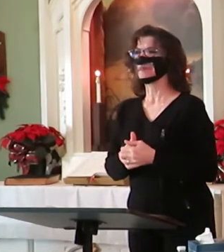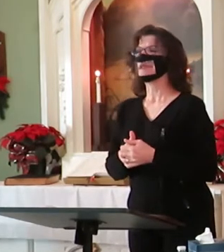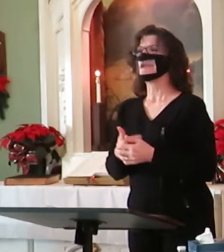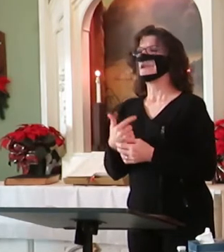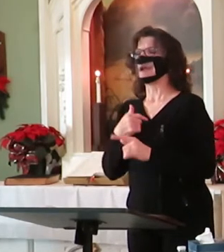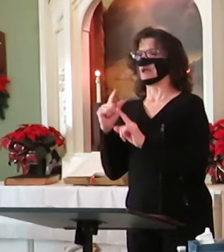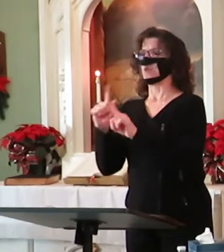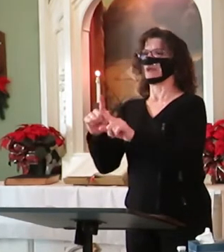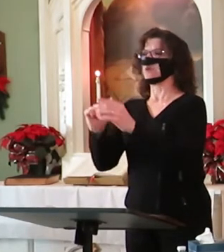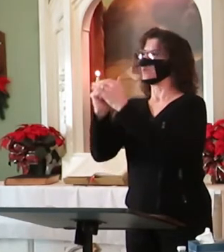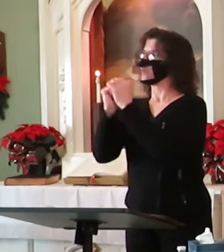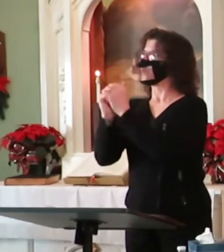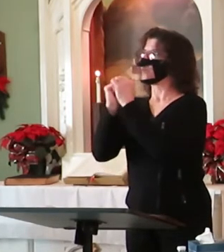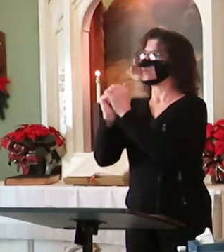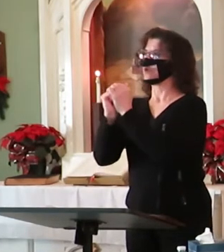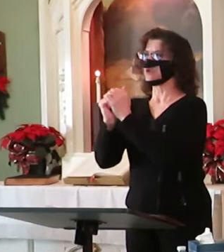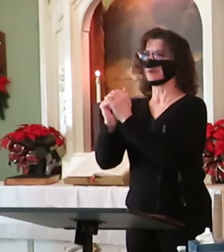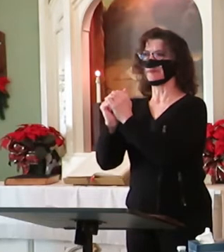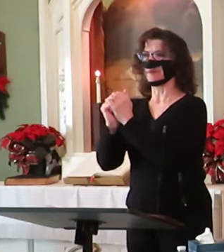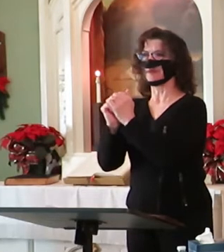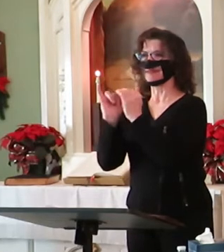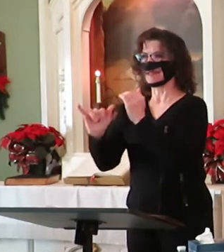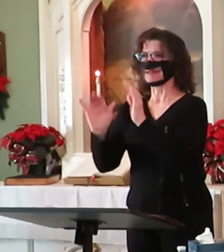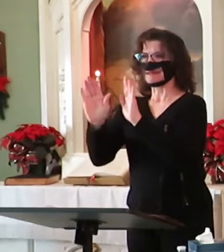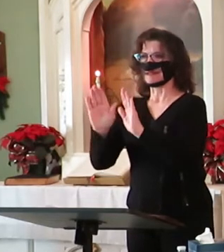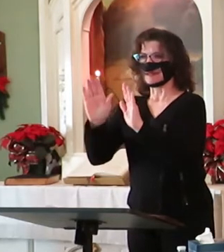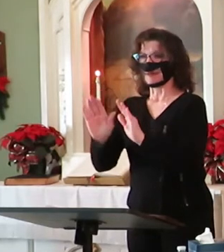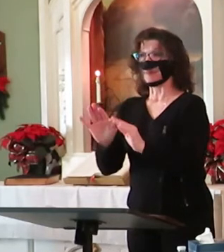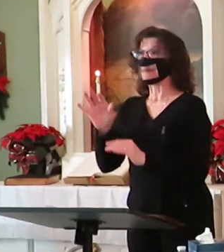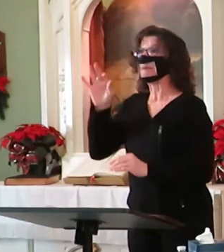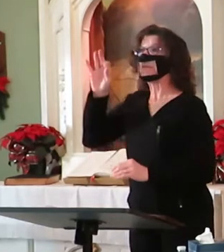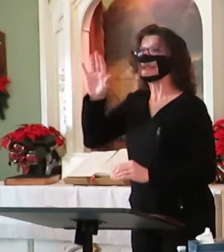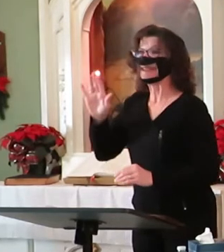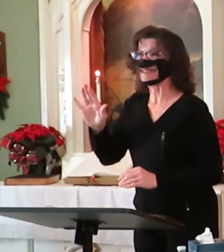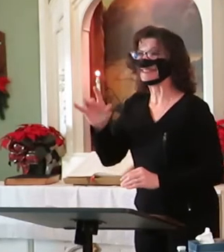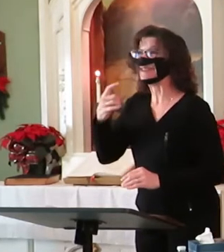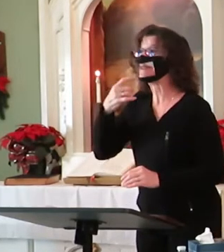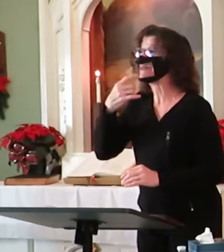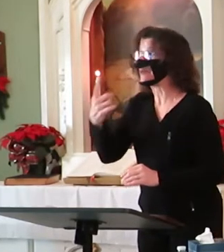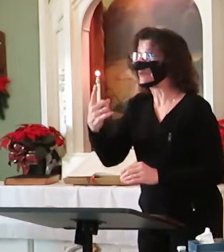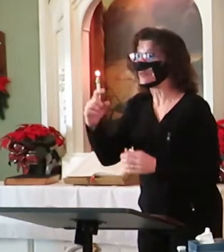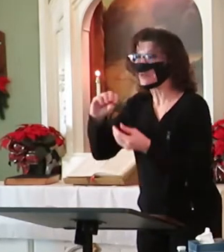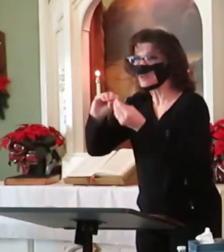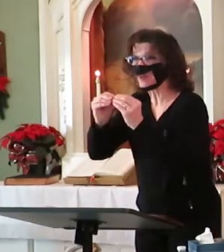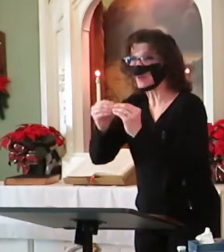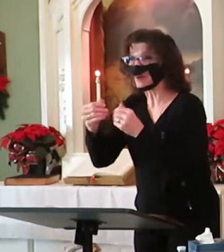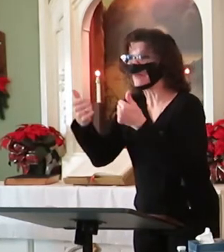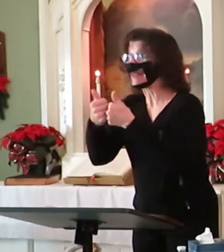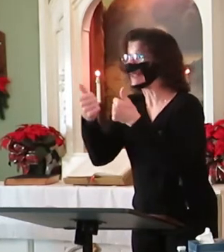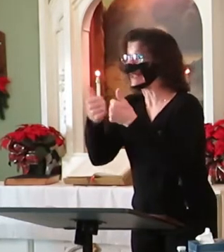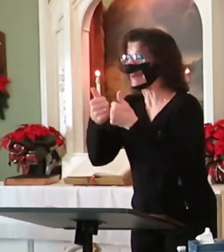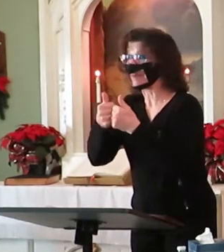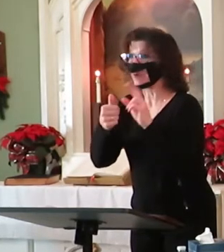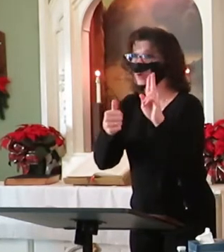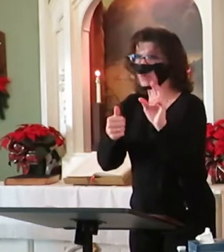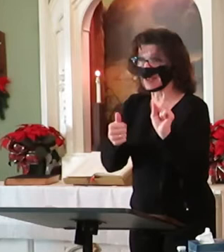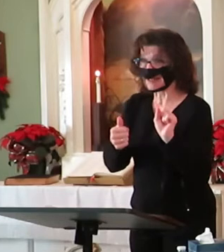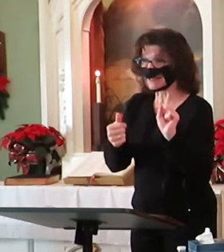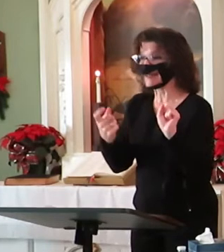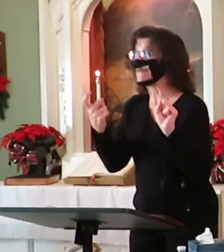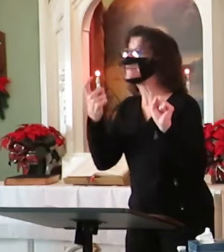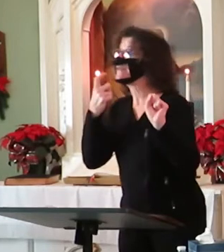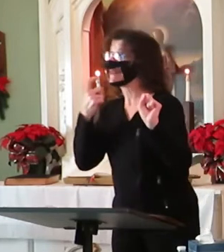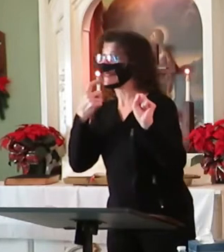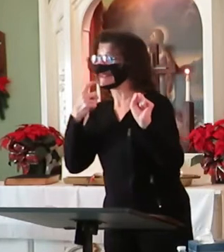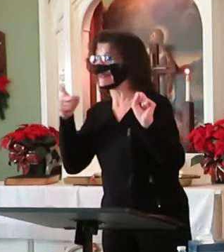service that Sunday and the pastor gave an update on the U.S. and Finland score which was given to him by the ushers during